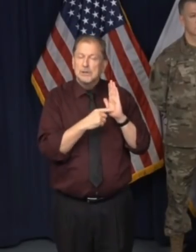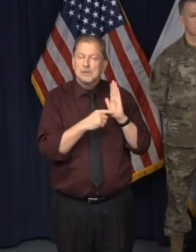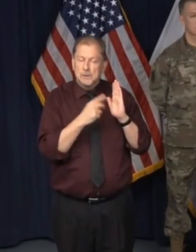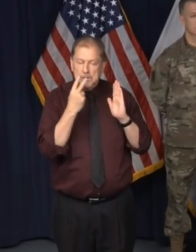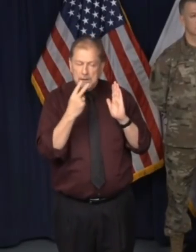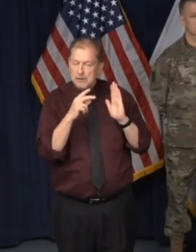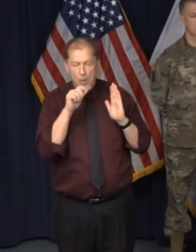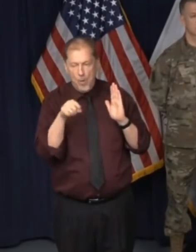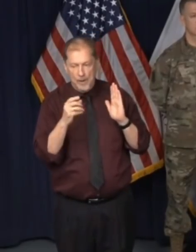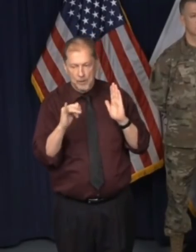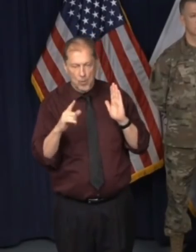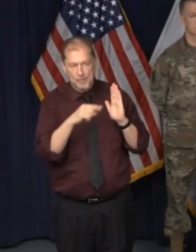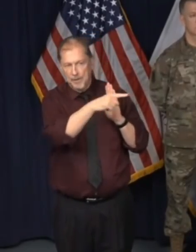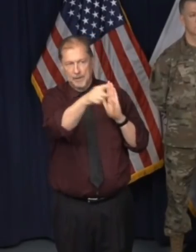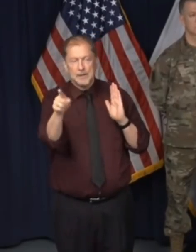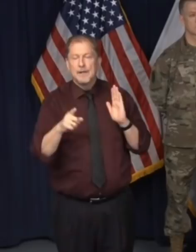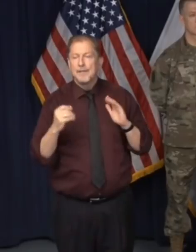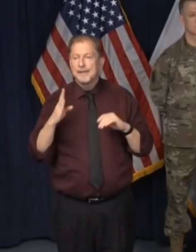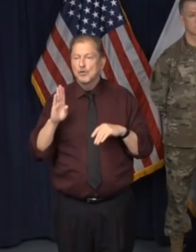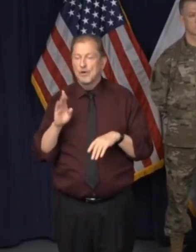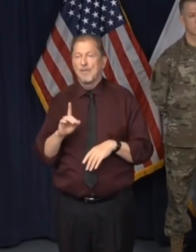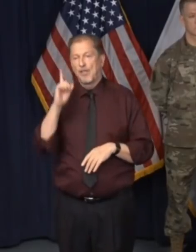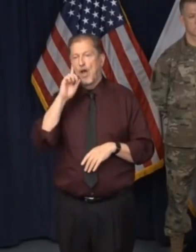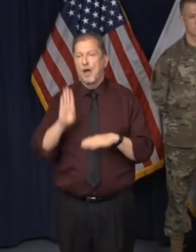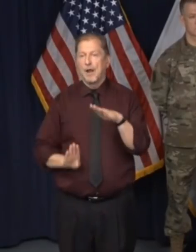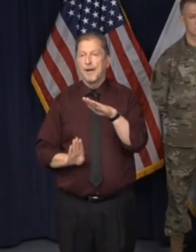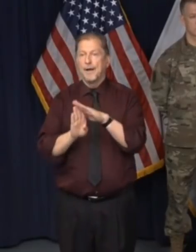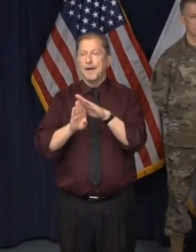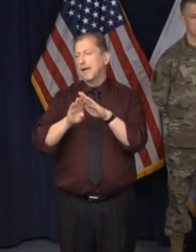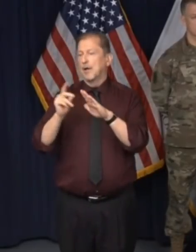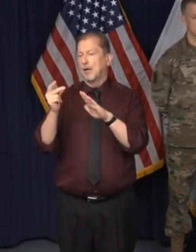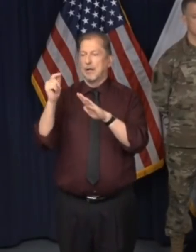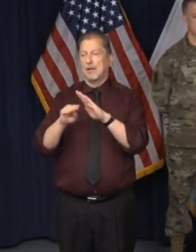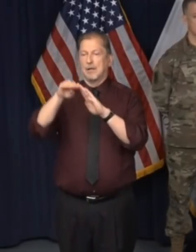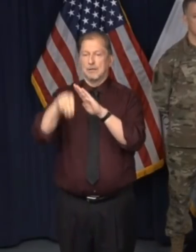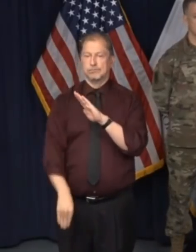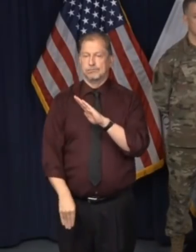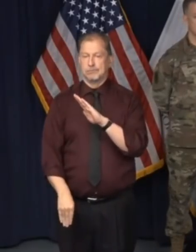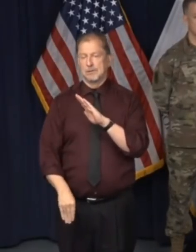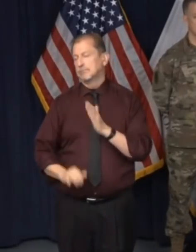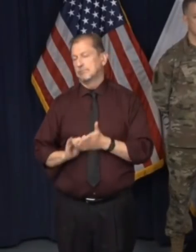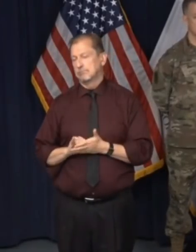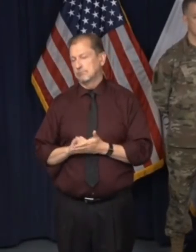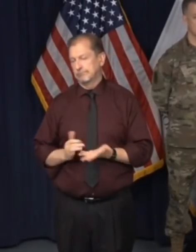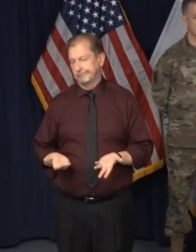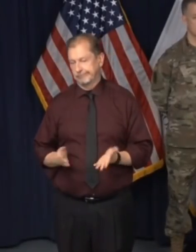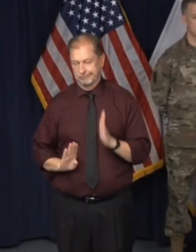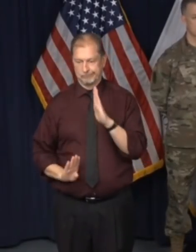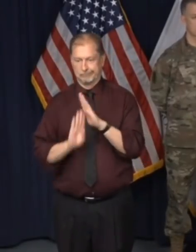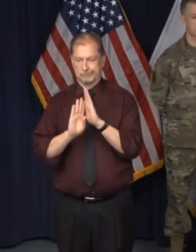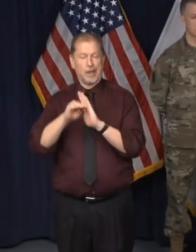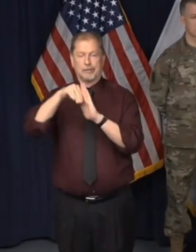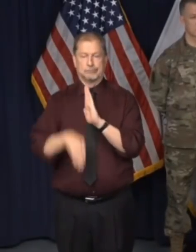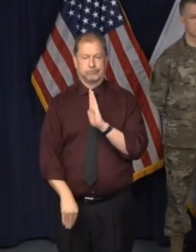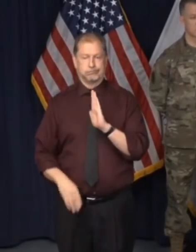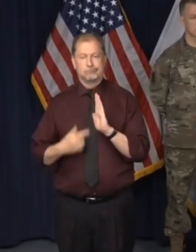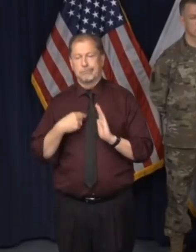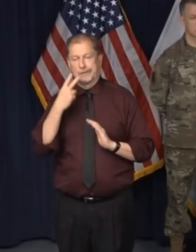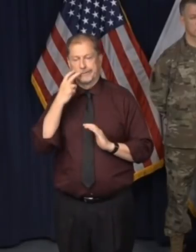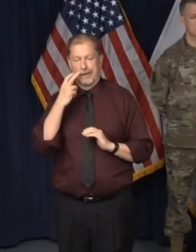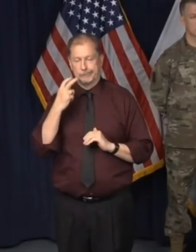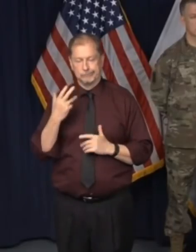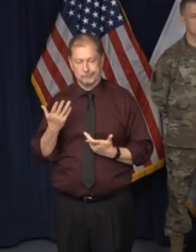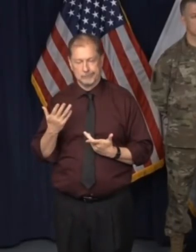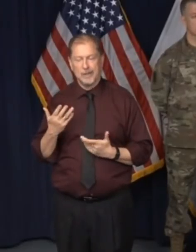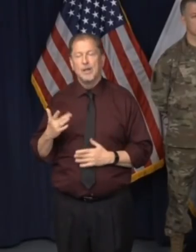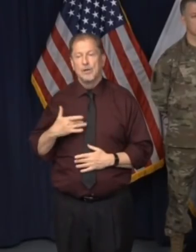it seems like their curve sort of peaks and then precipitously drops. And I personally, and, and others that I talked to don't think that's